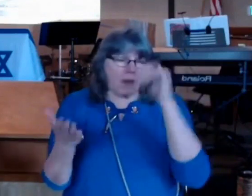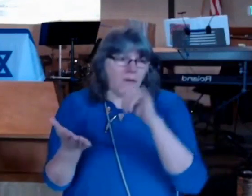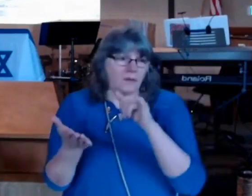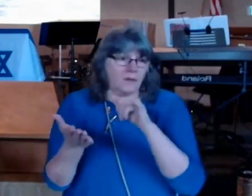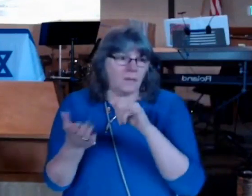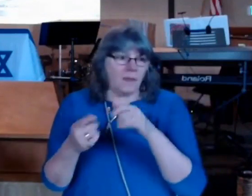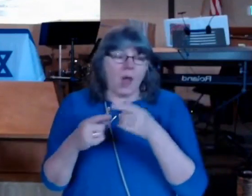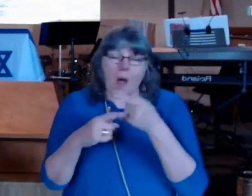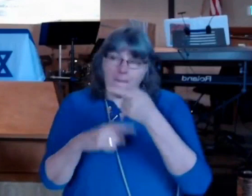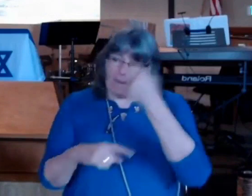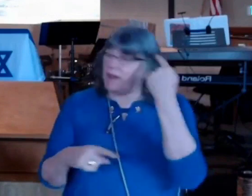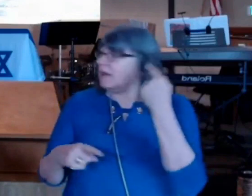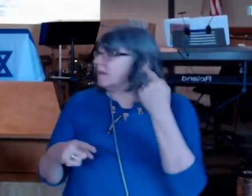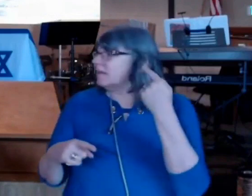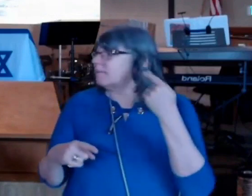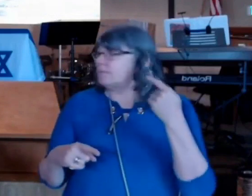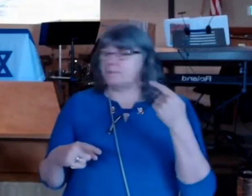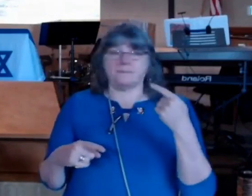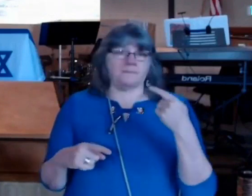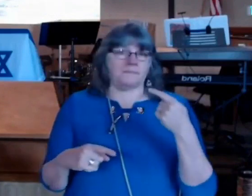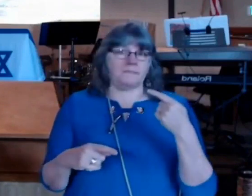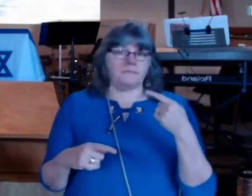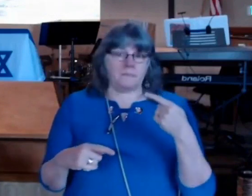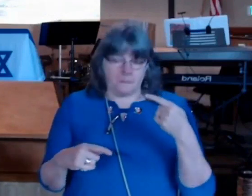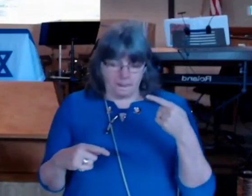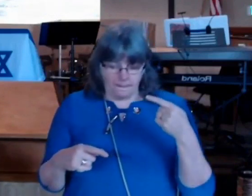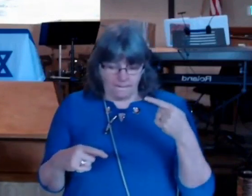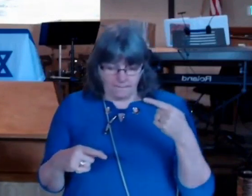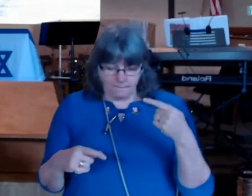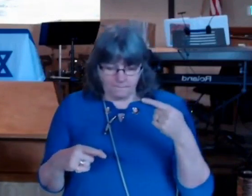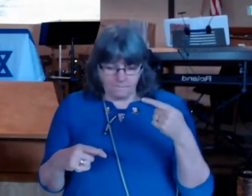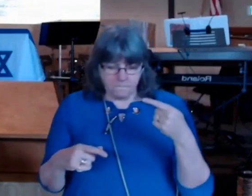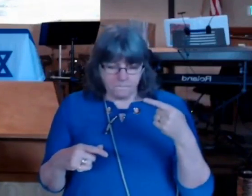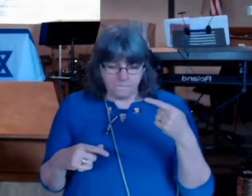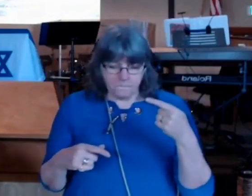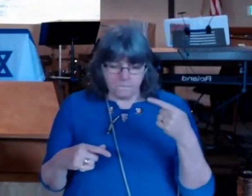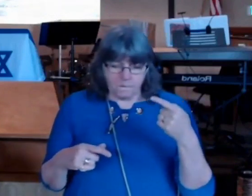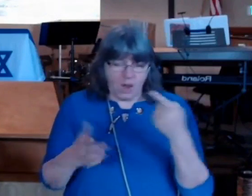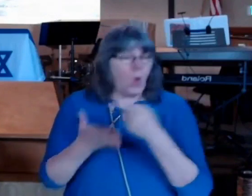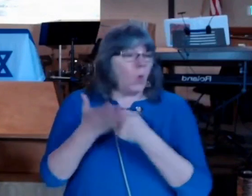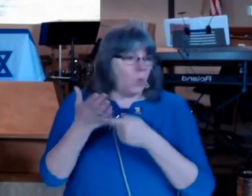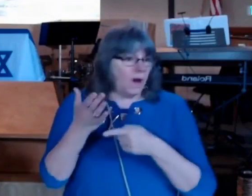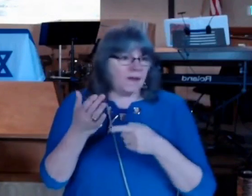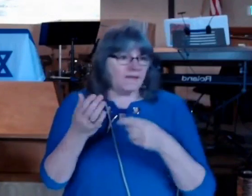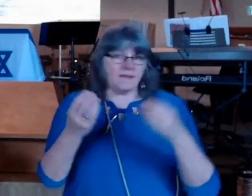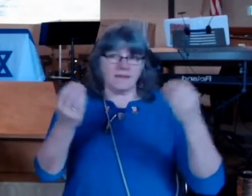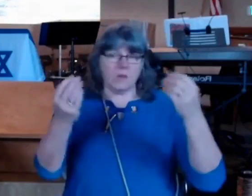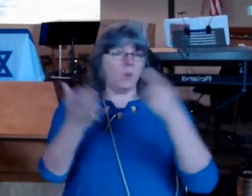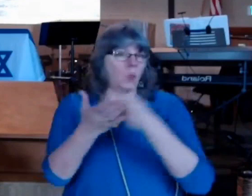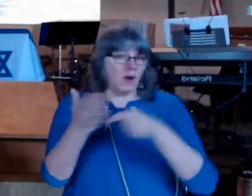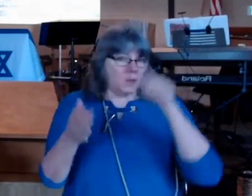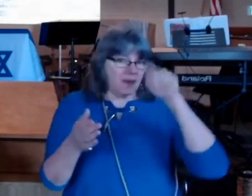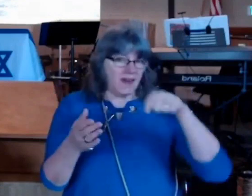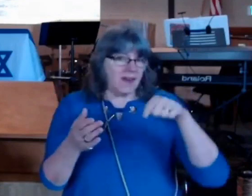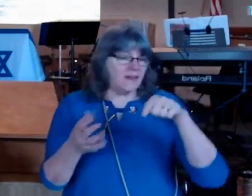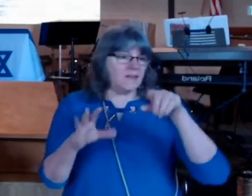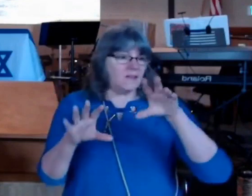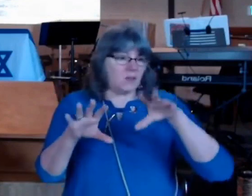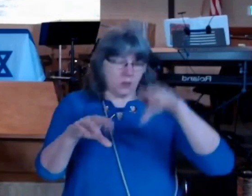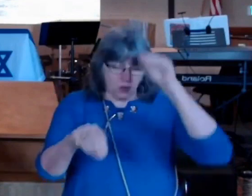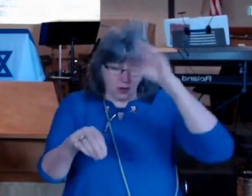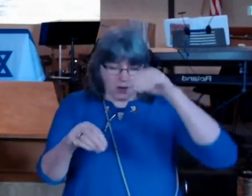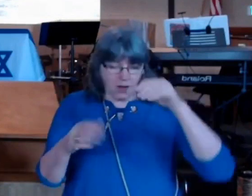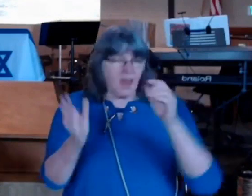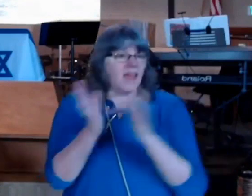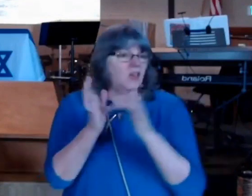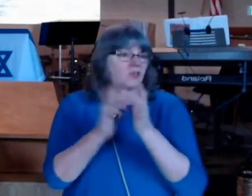us what would he have said about that what would happen if he would have been and Yeshua was